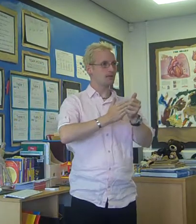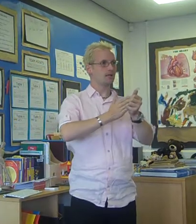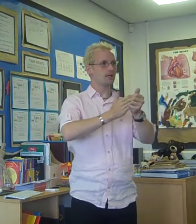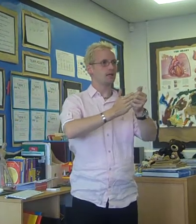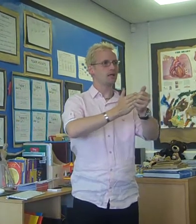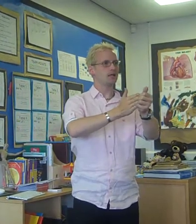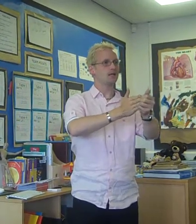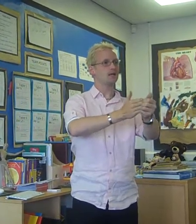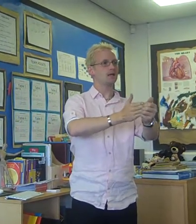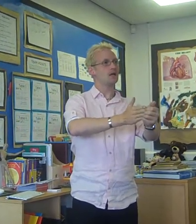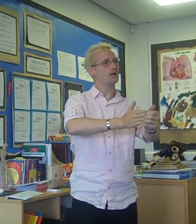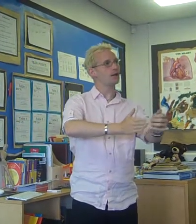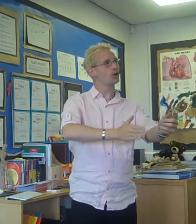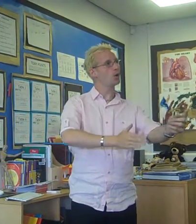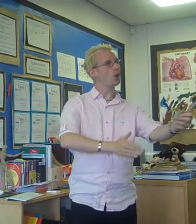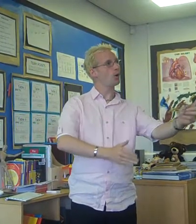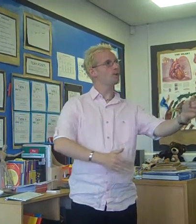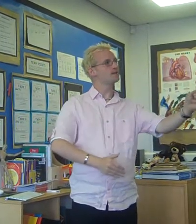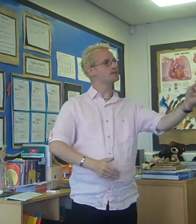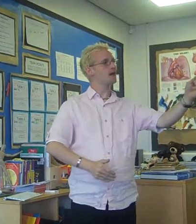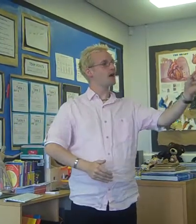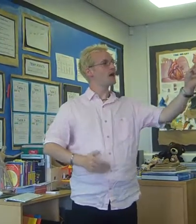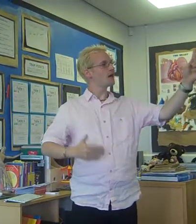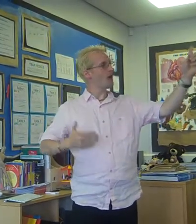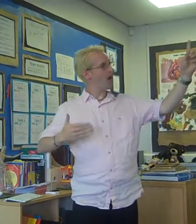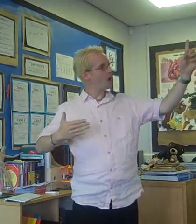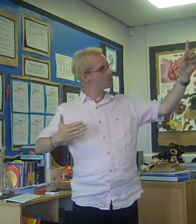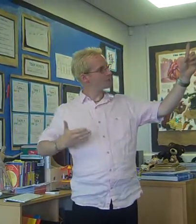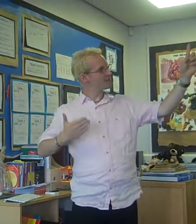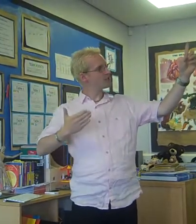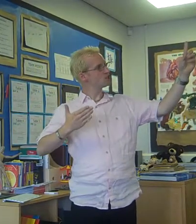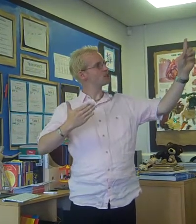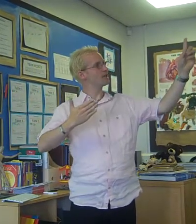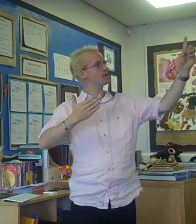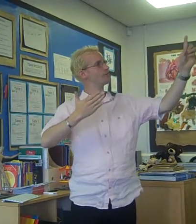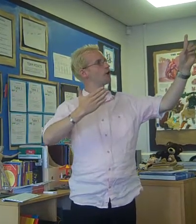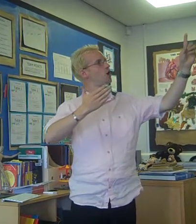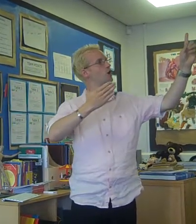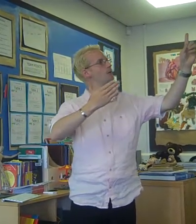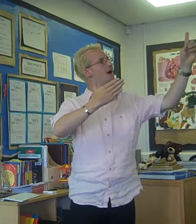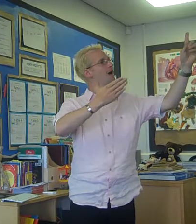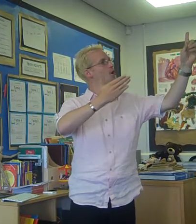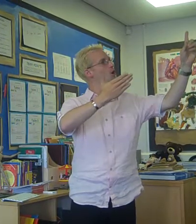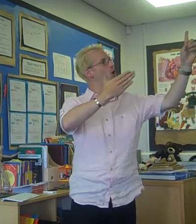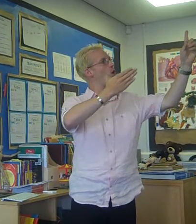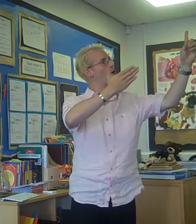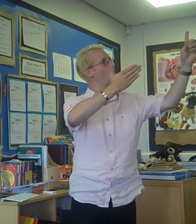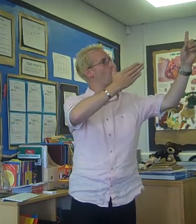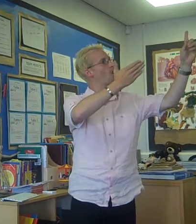me, and I know that I am reaching for my own.